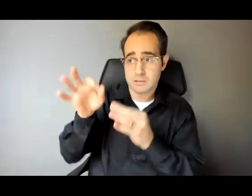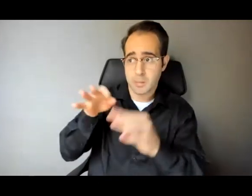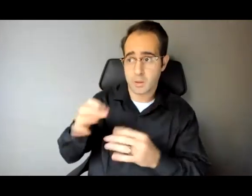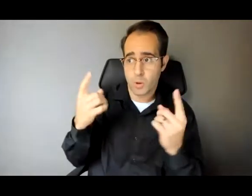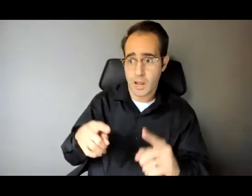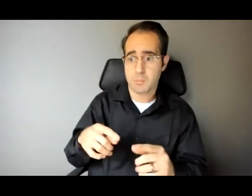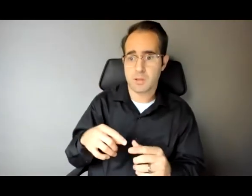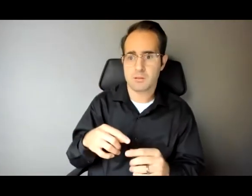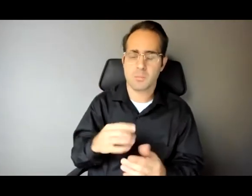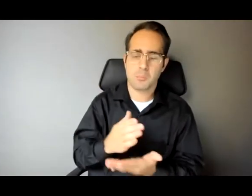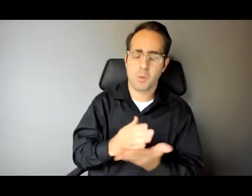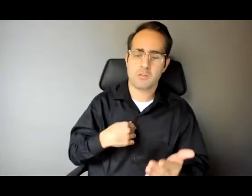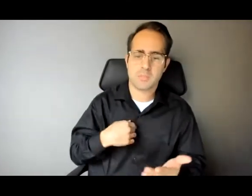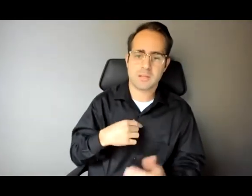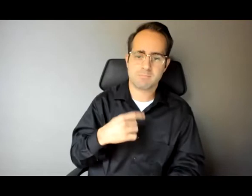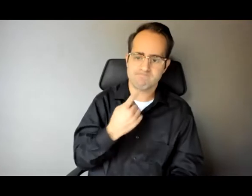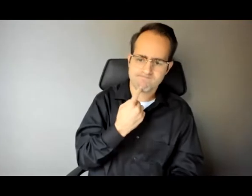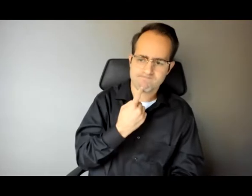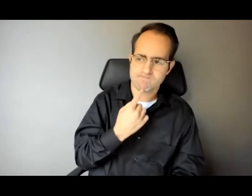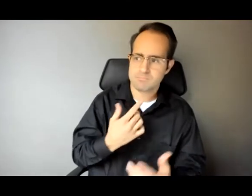won that fight, bastard.